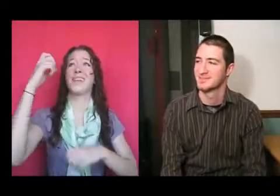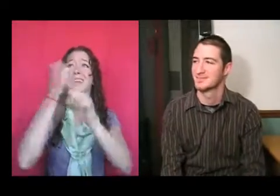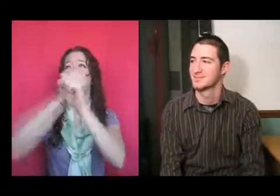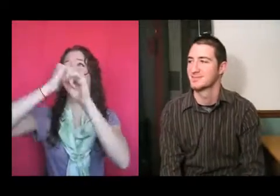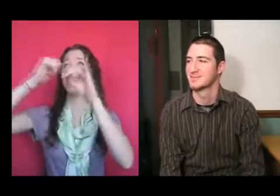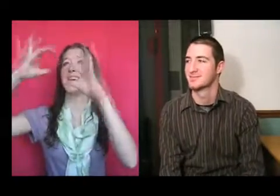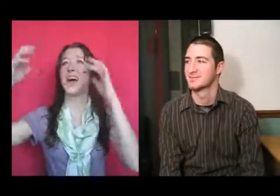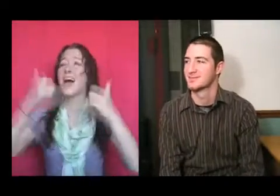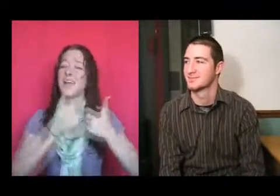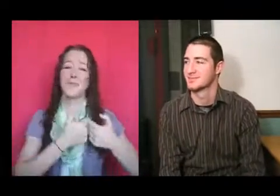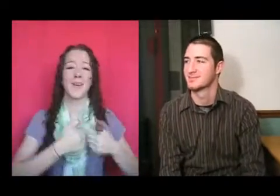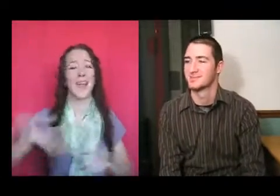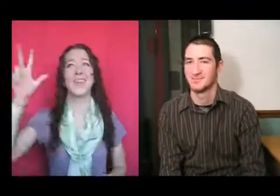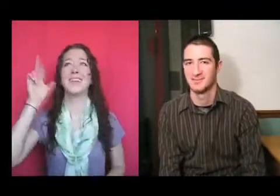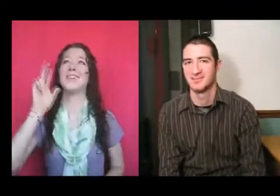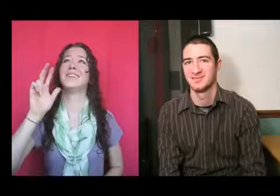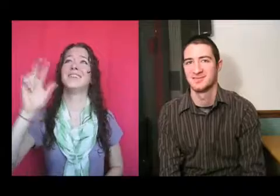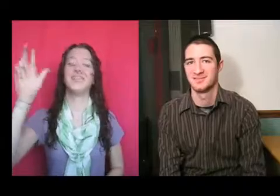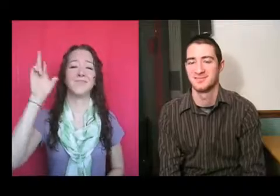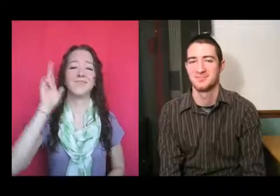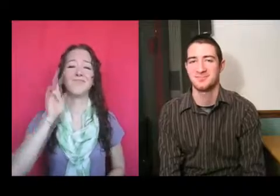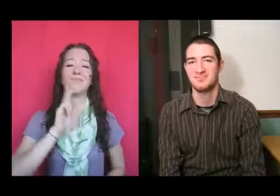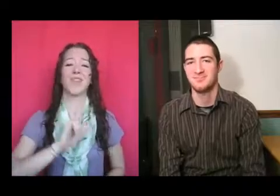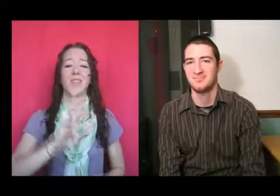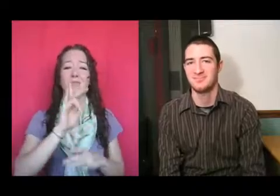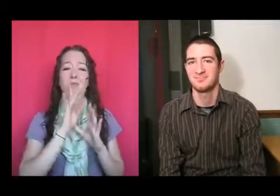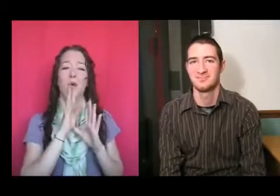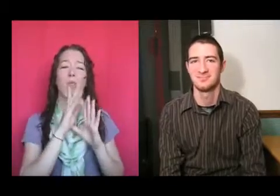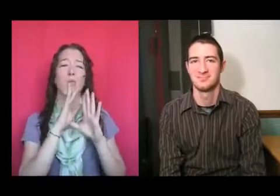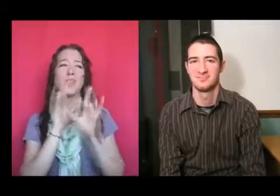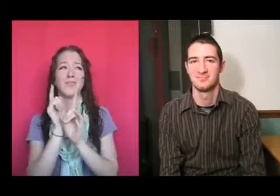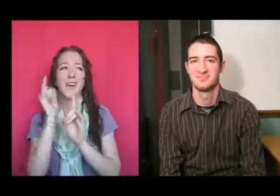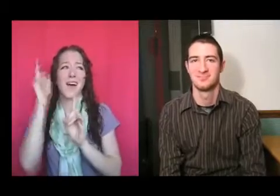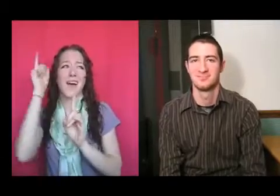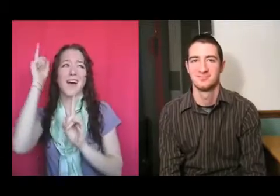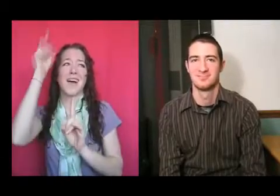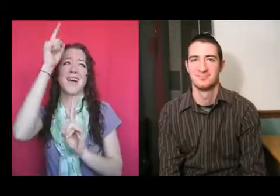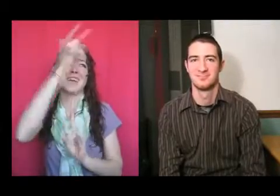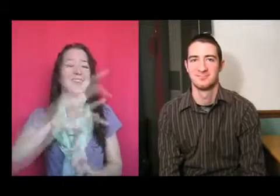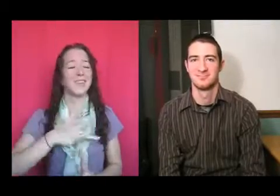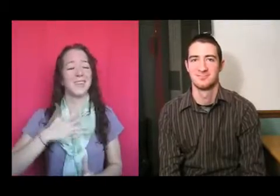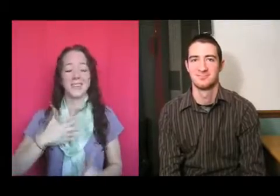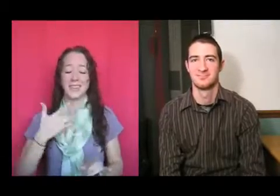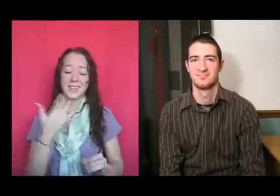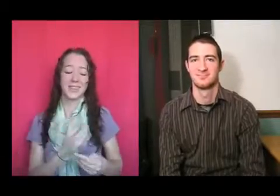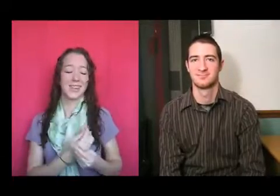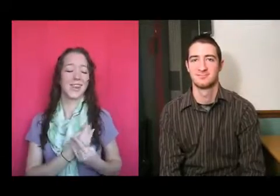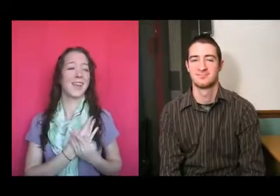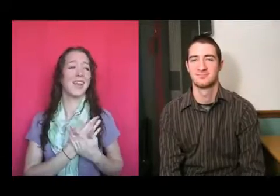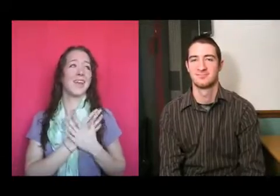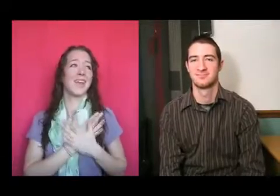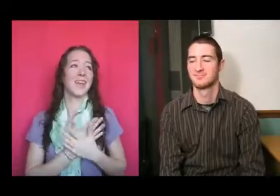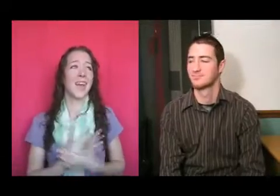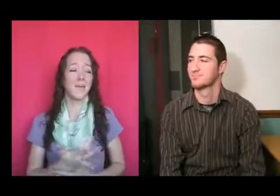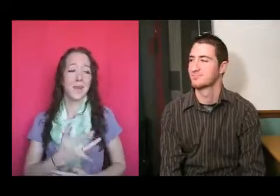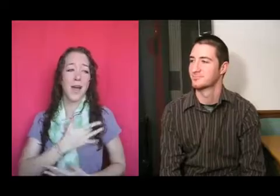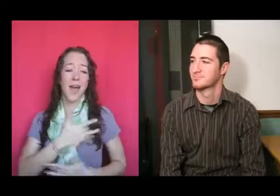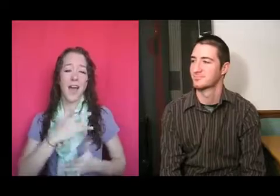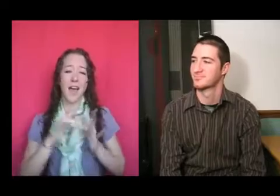I hear you in my dreams. I feel you whisper across the sea. I keep you with